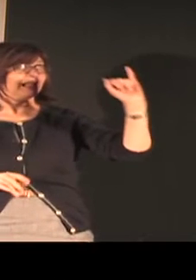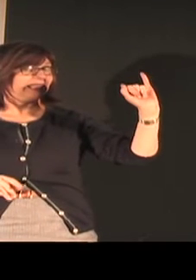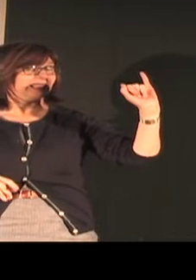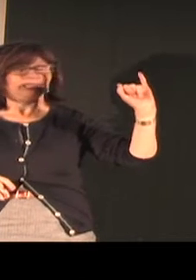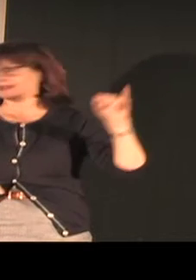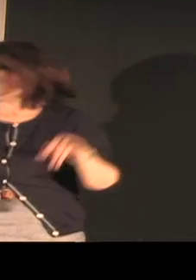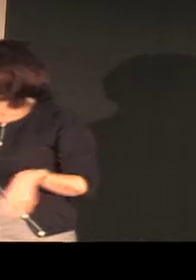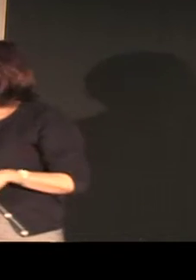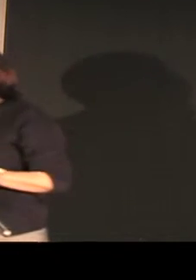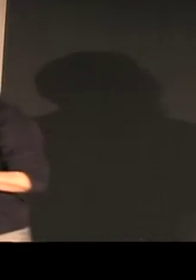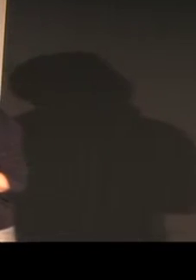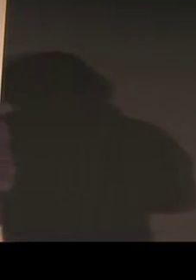In And in Bali.